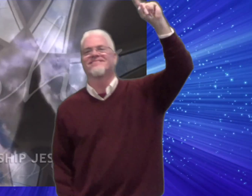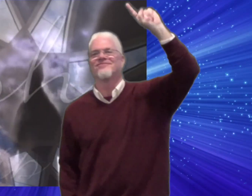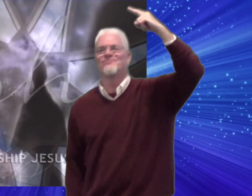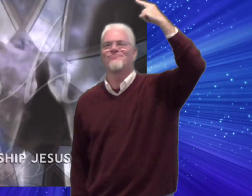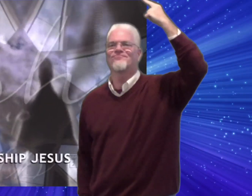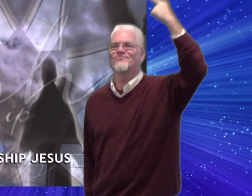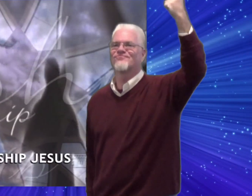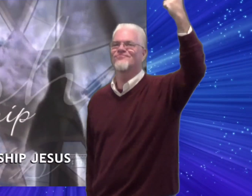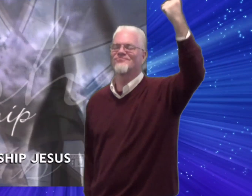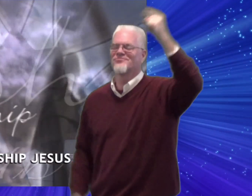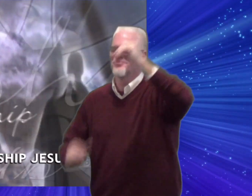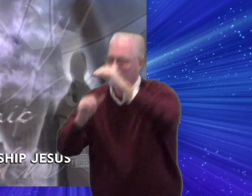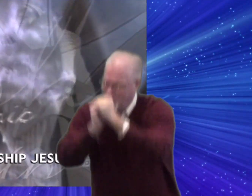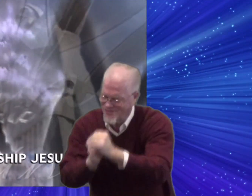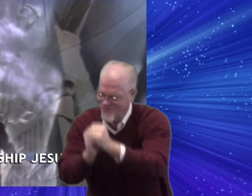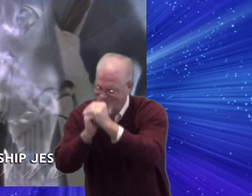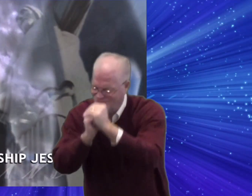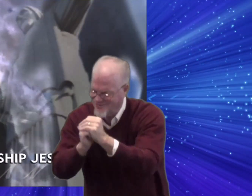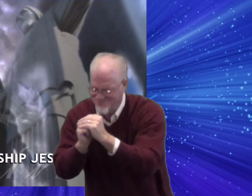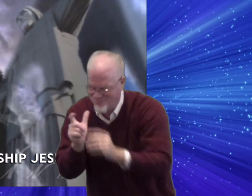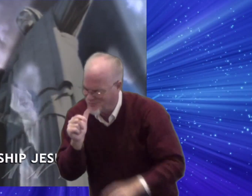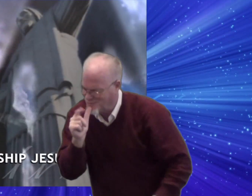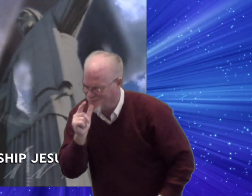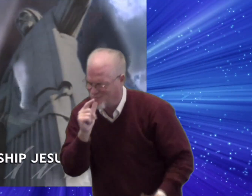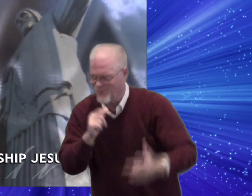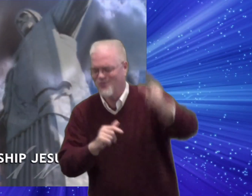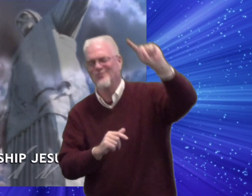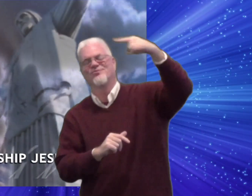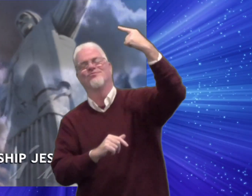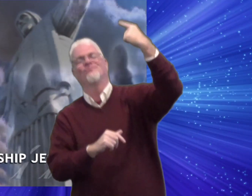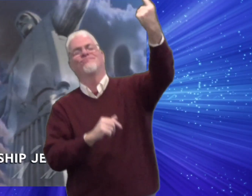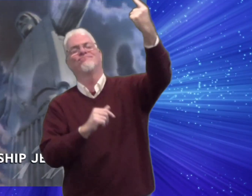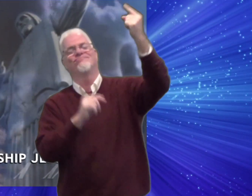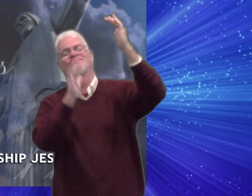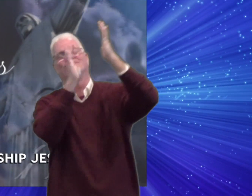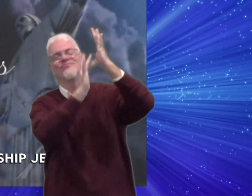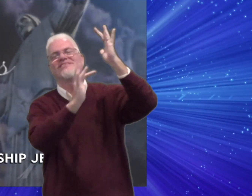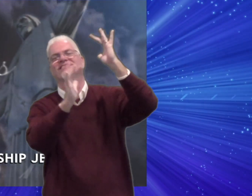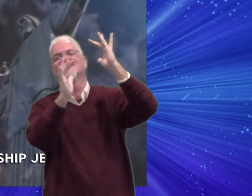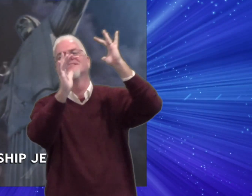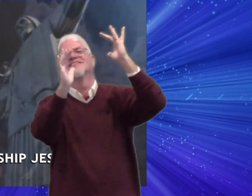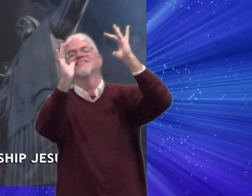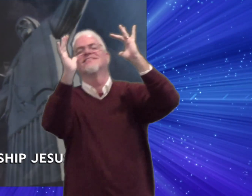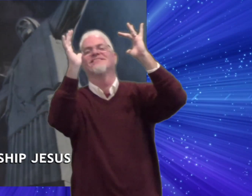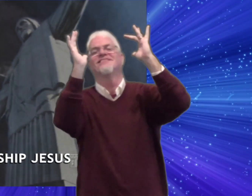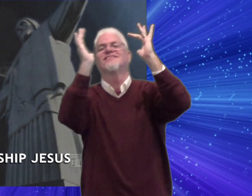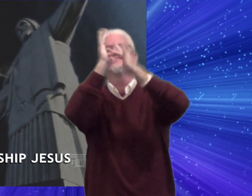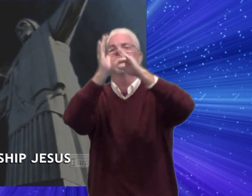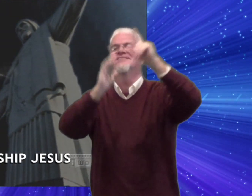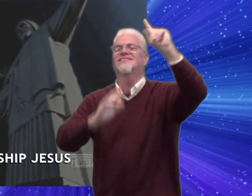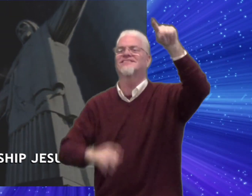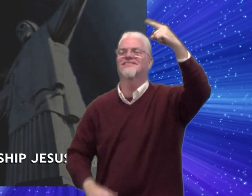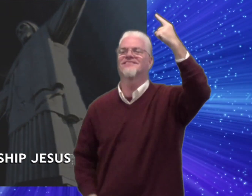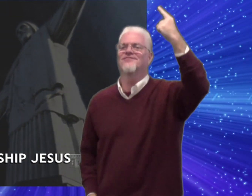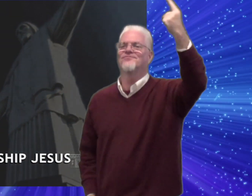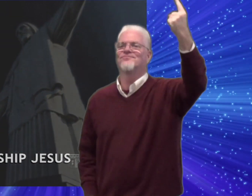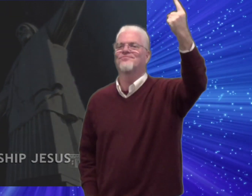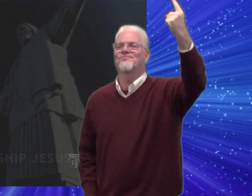Yes we will bow down And worship Jesus